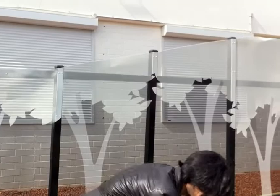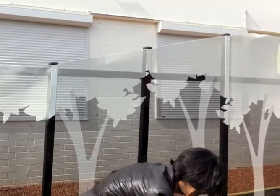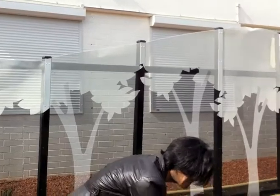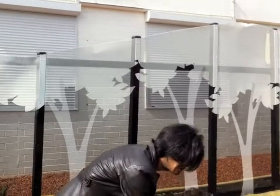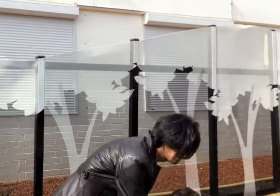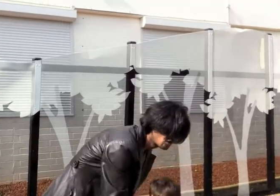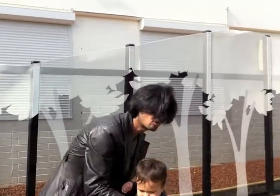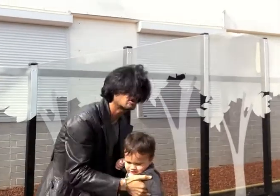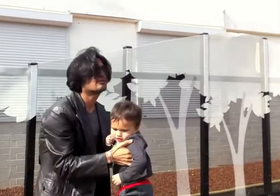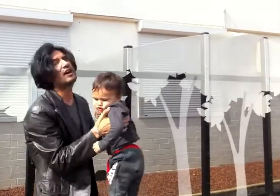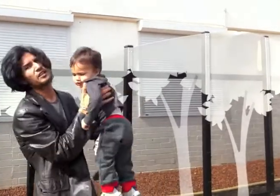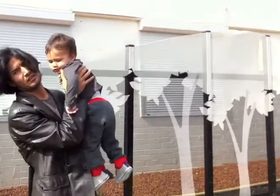was in detention, we were fighting.